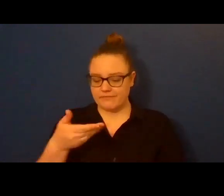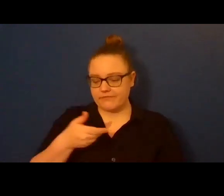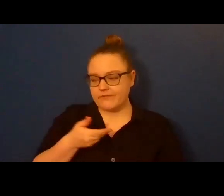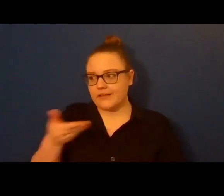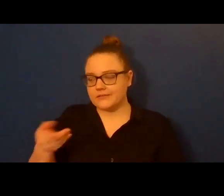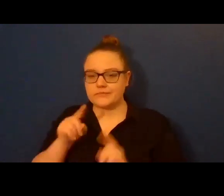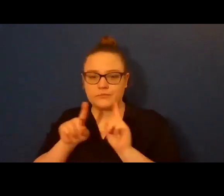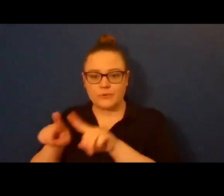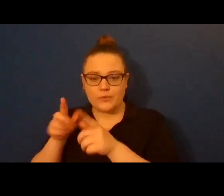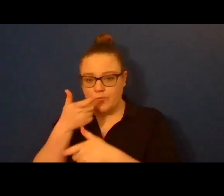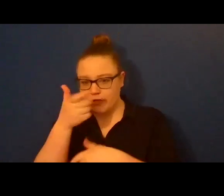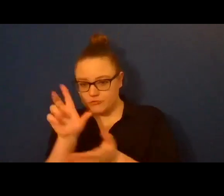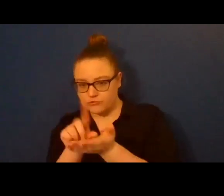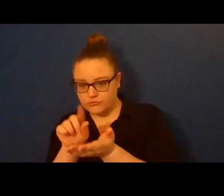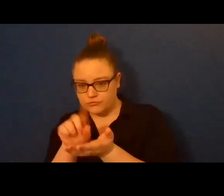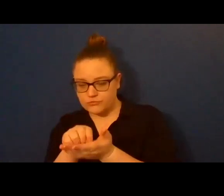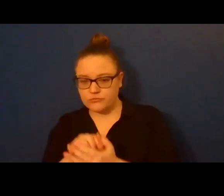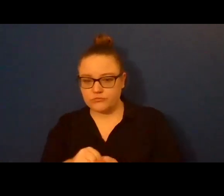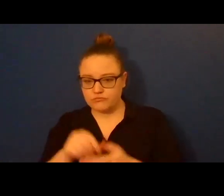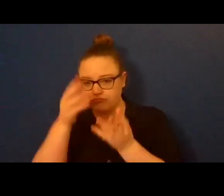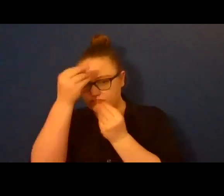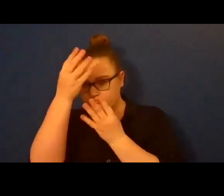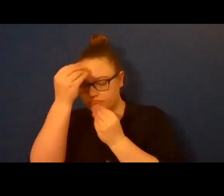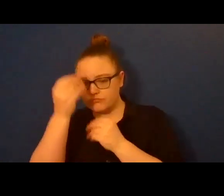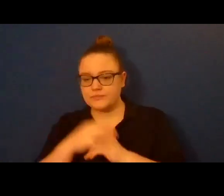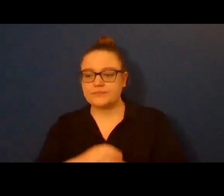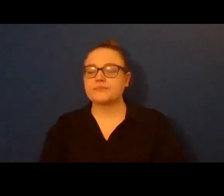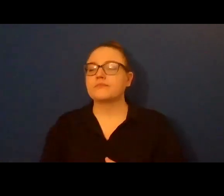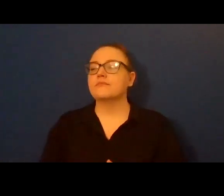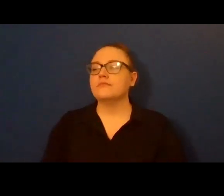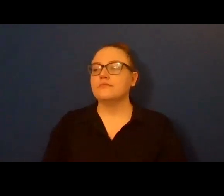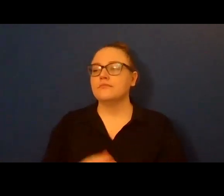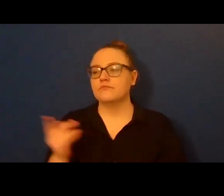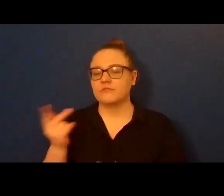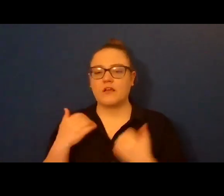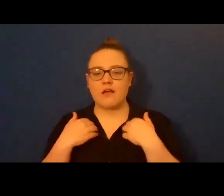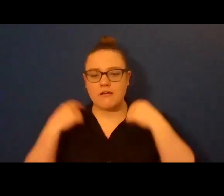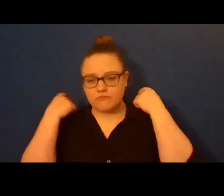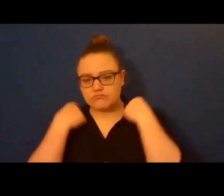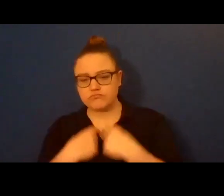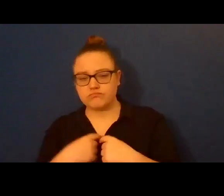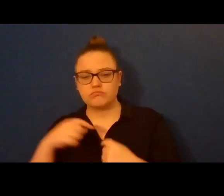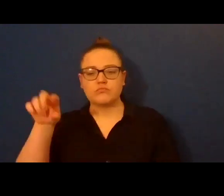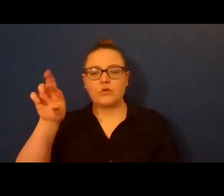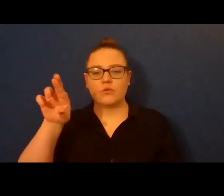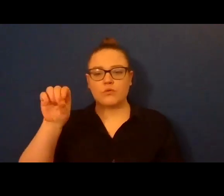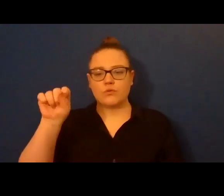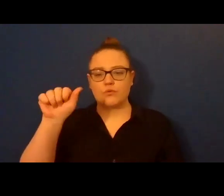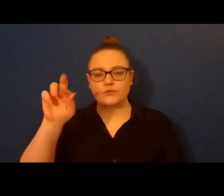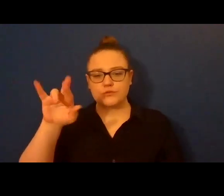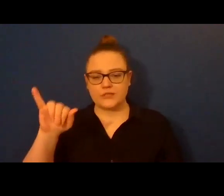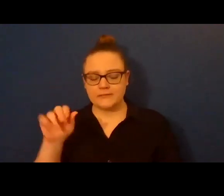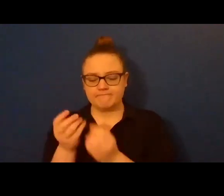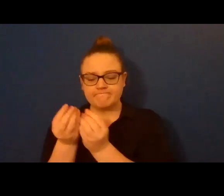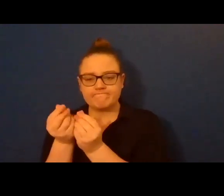Bacardi neat, suck its heat through our back teeth. He worries a rosary between callous fingers. The gesture could make this